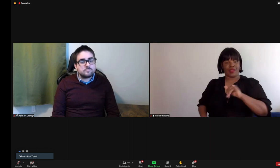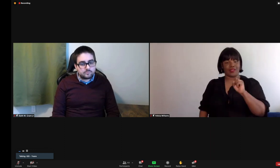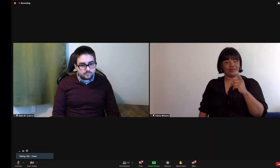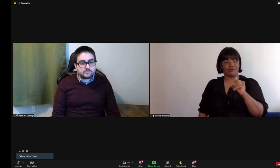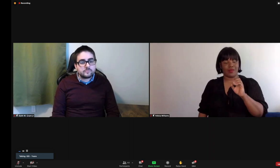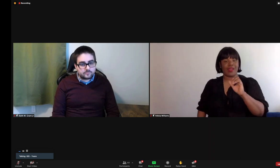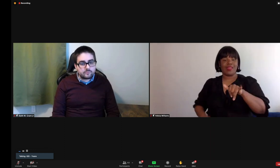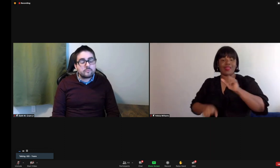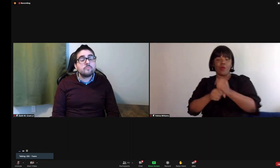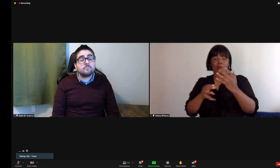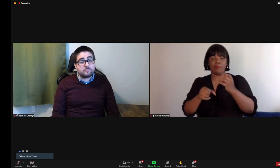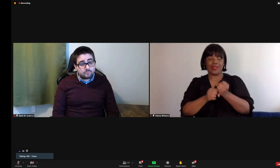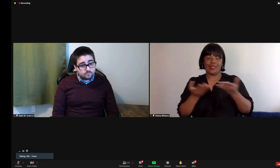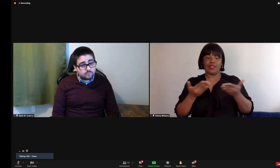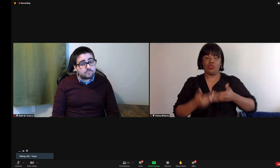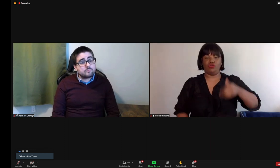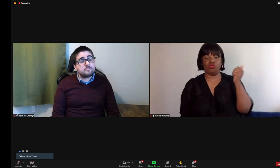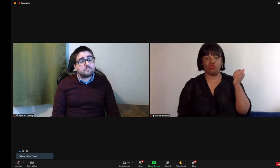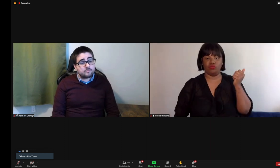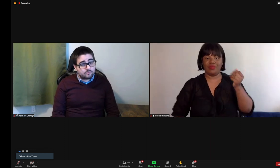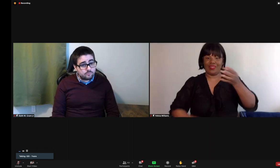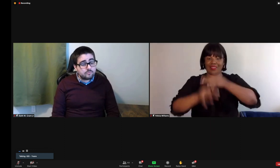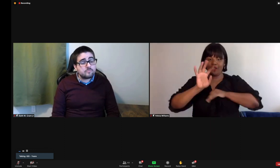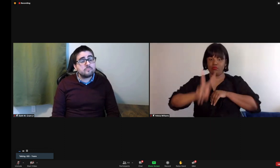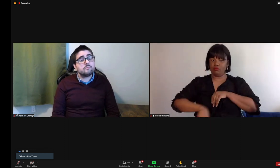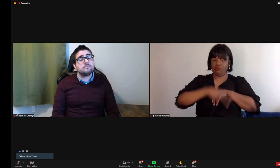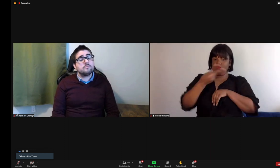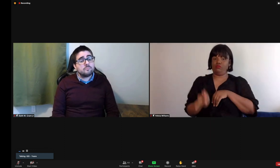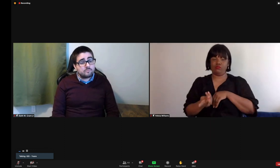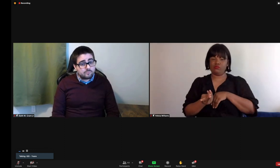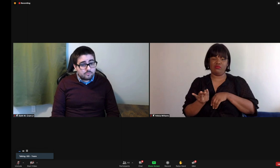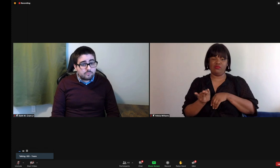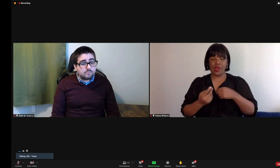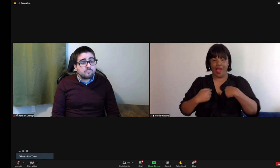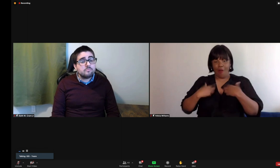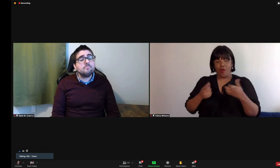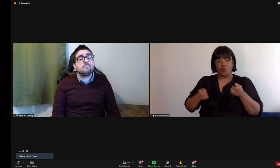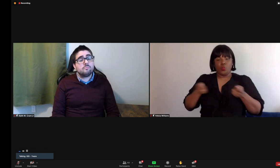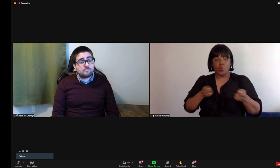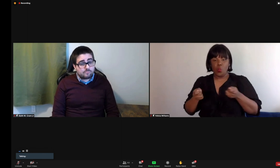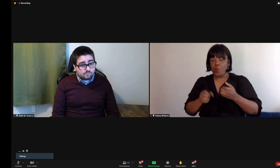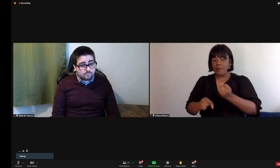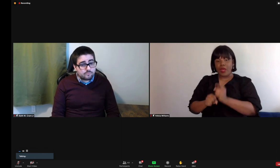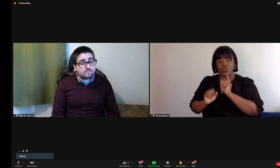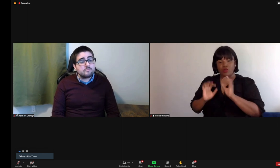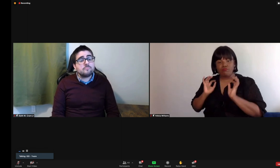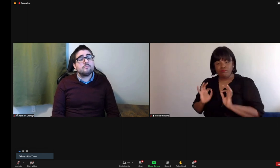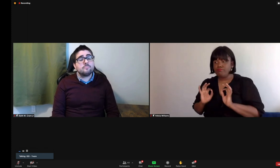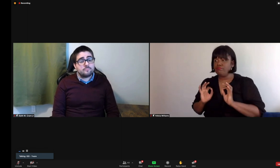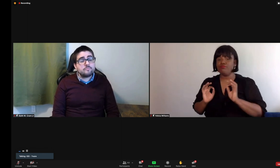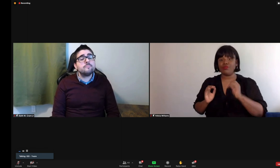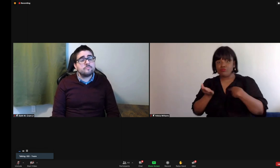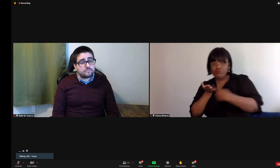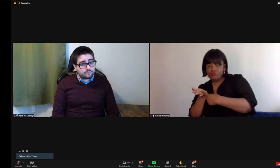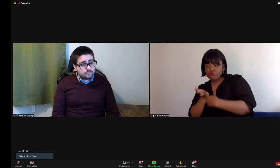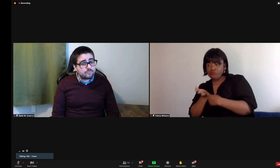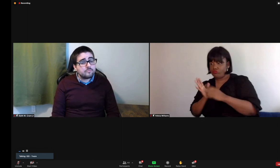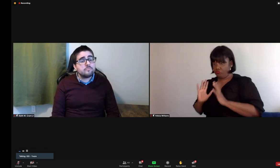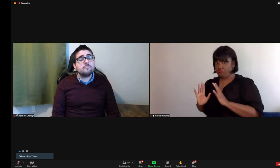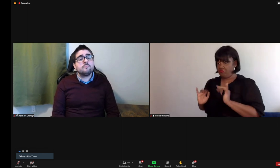decisions versus a non-BIPOC person making those decisions for me. So I wanted to have full kind of artistic control over what